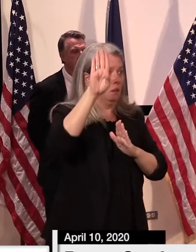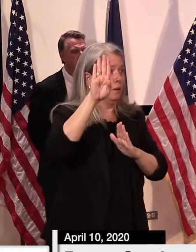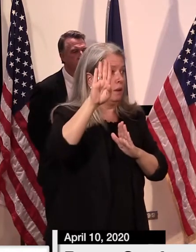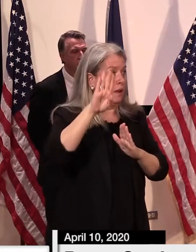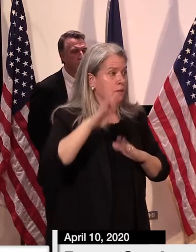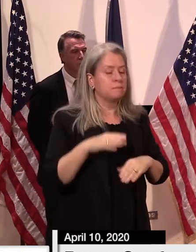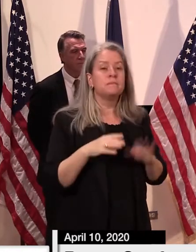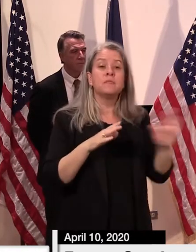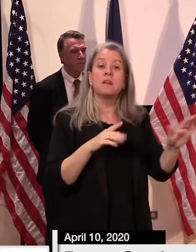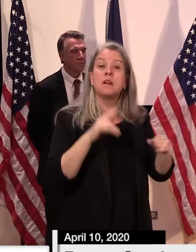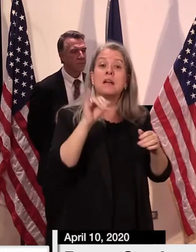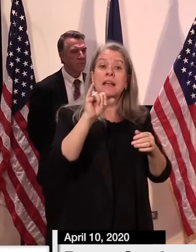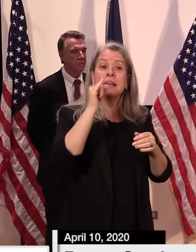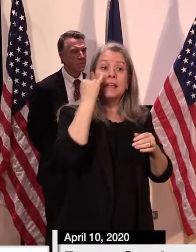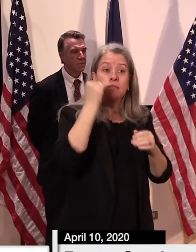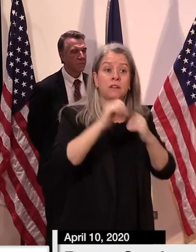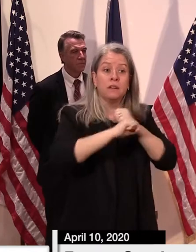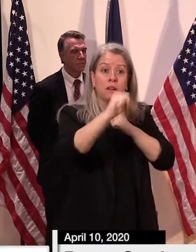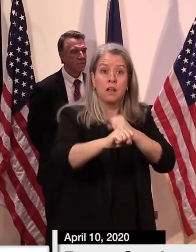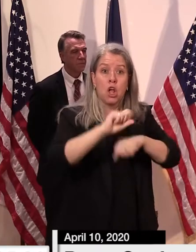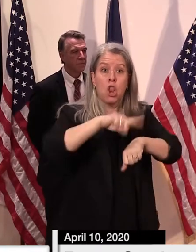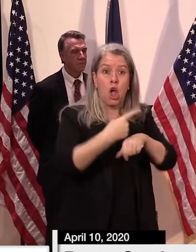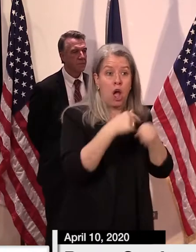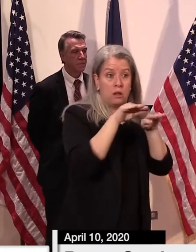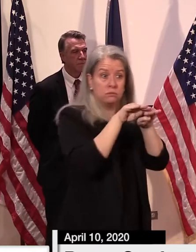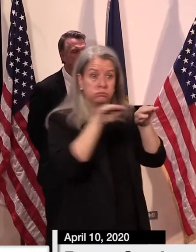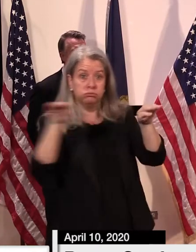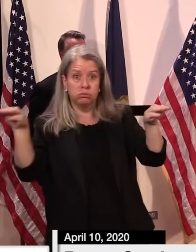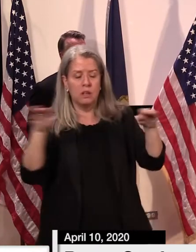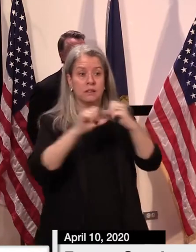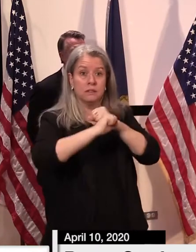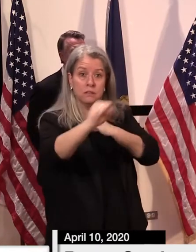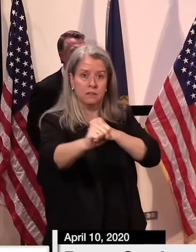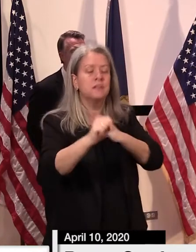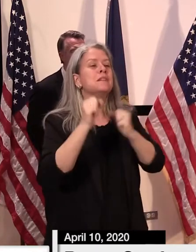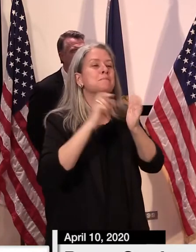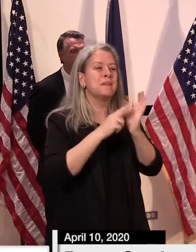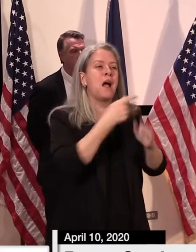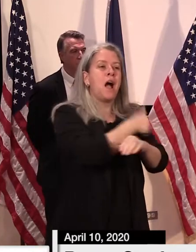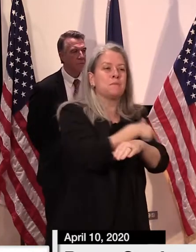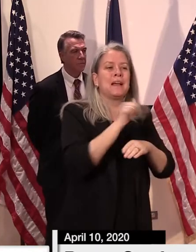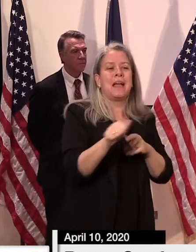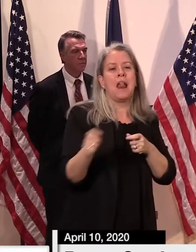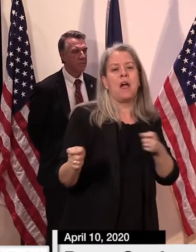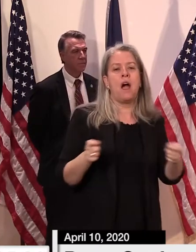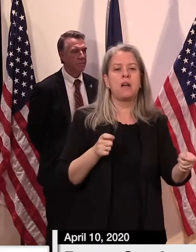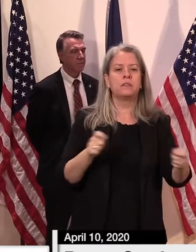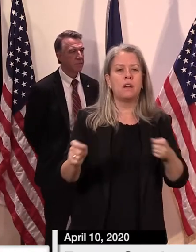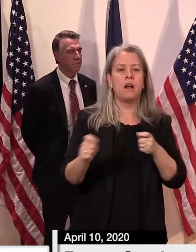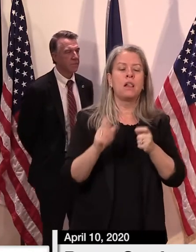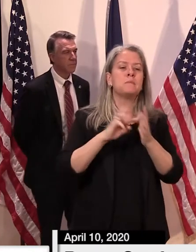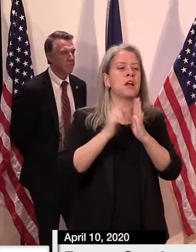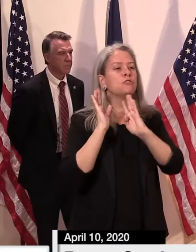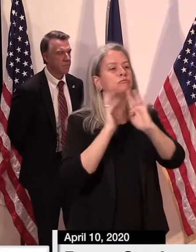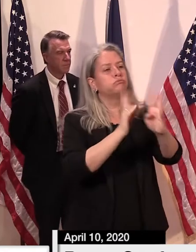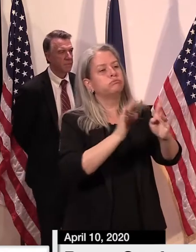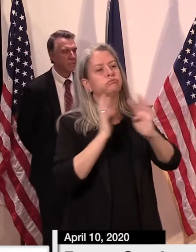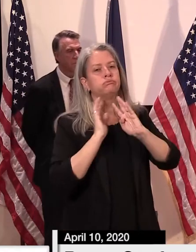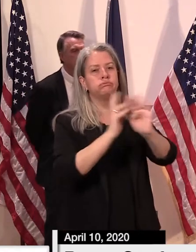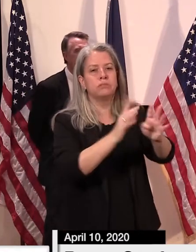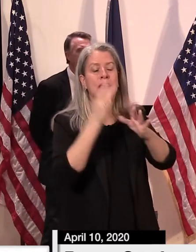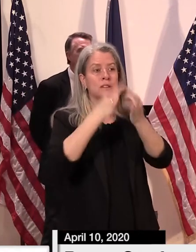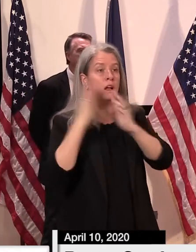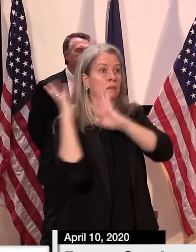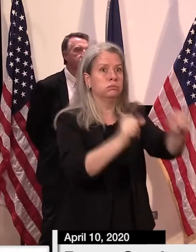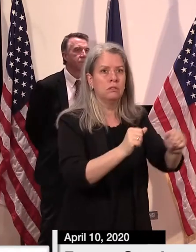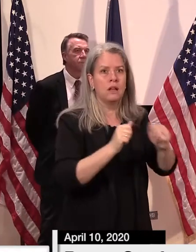resources will be available to Vermonters when those worst days arrive. Slide eight of our presentation indicates